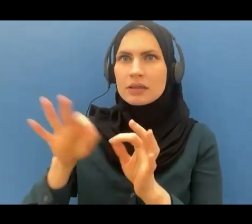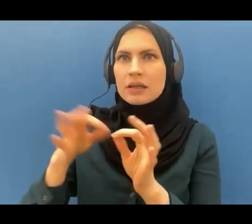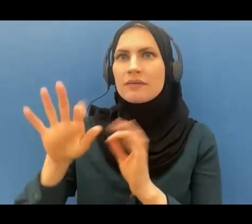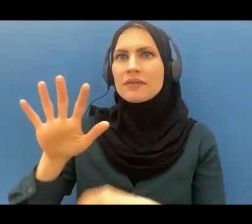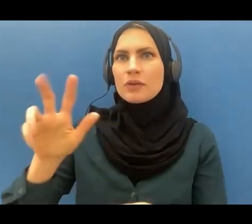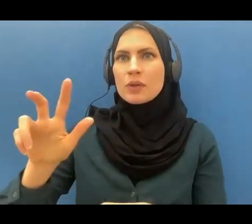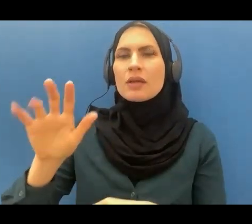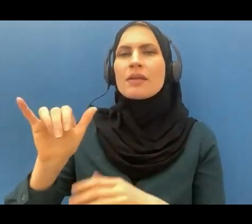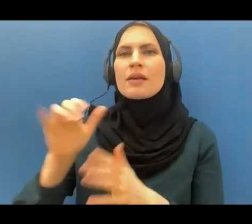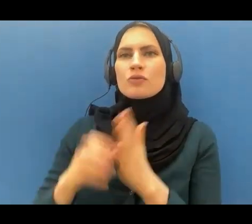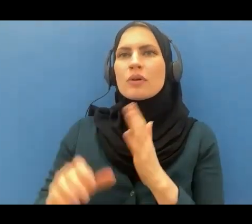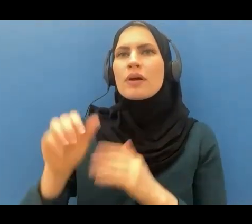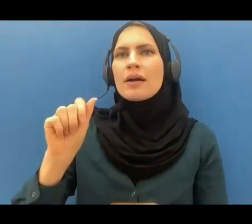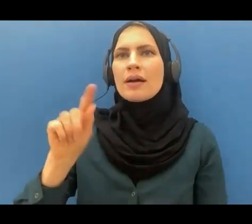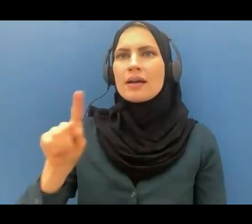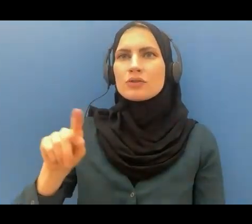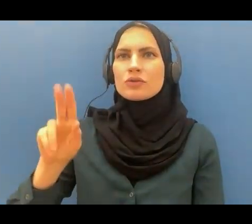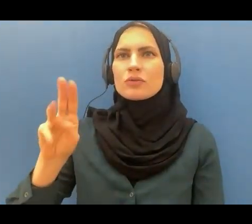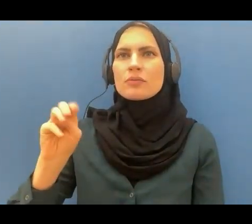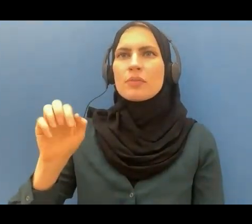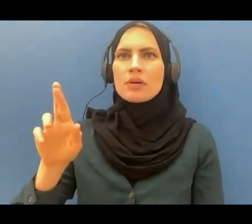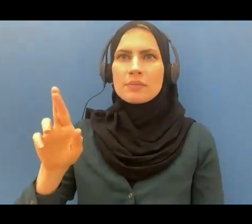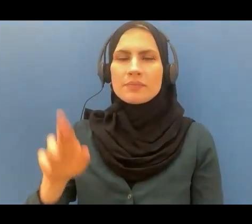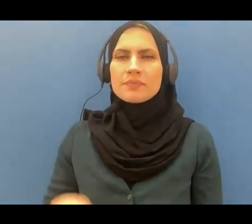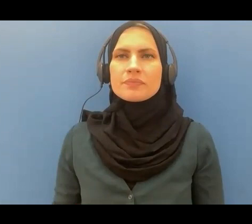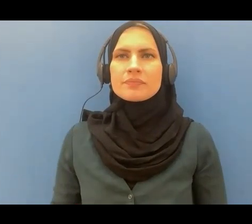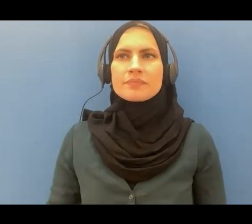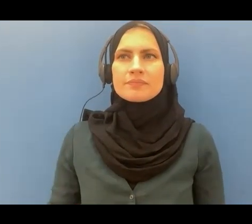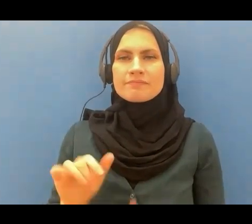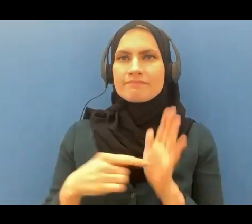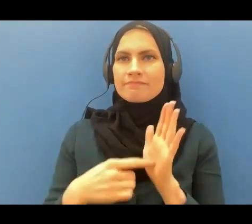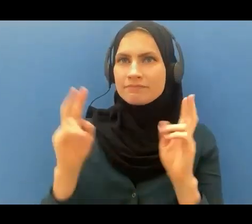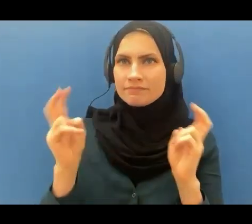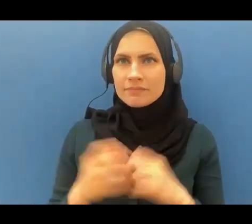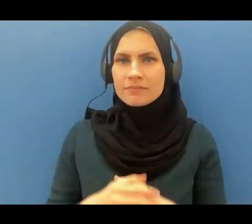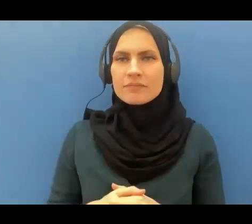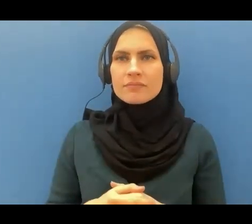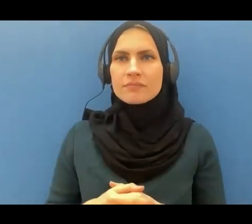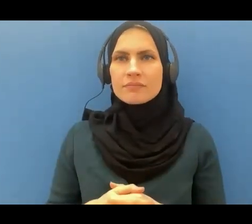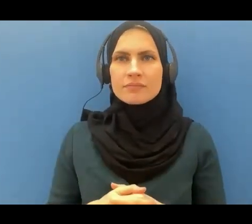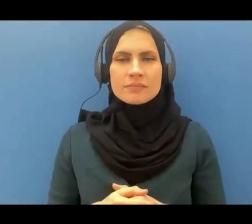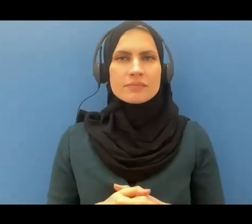it says, Say, O my servants,